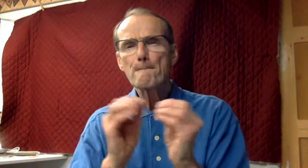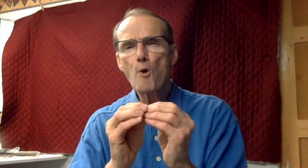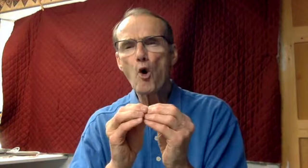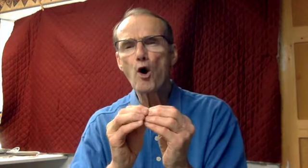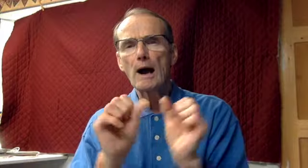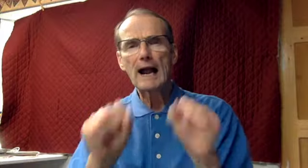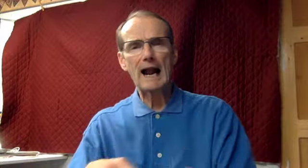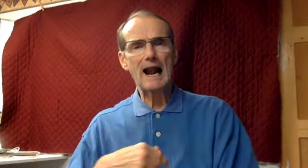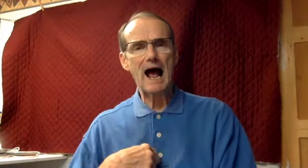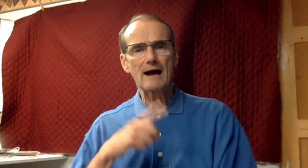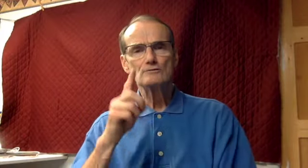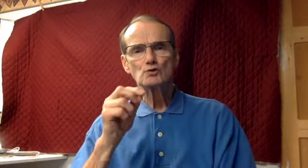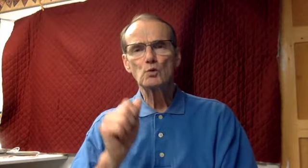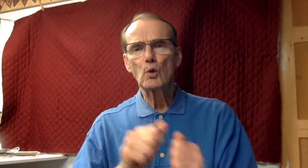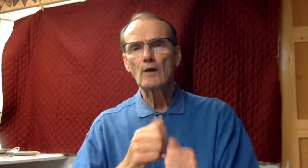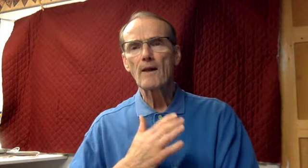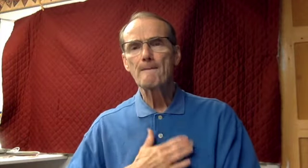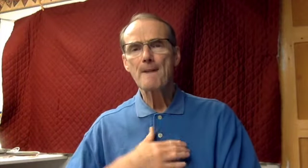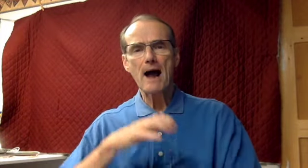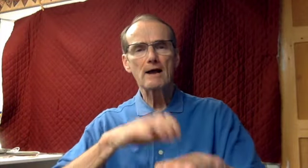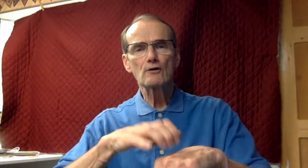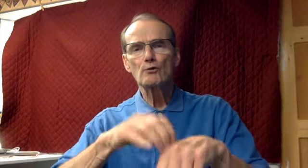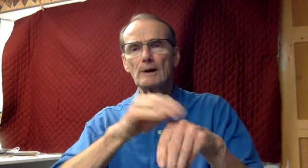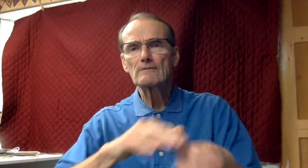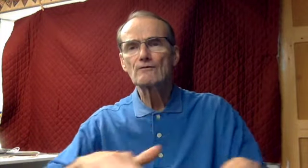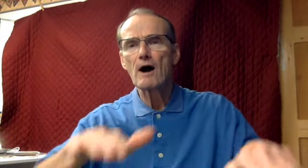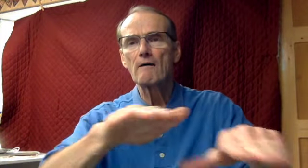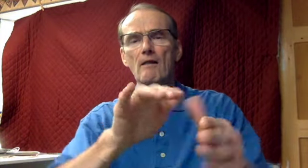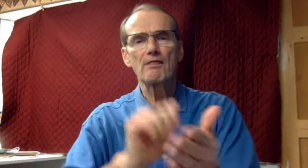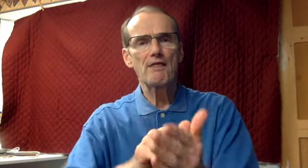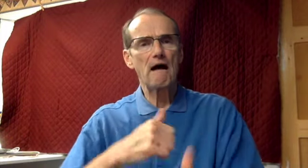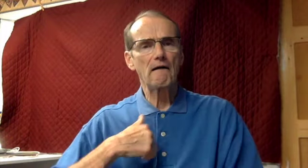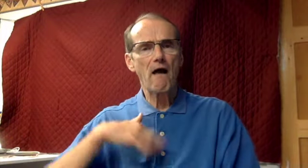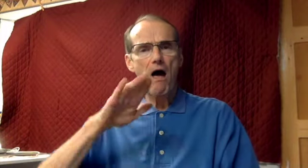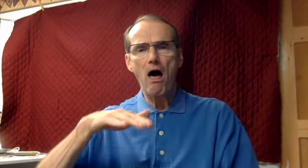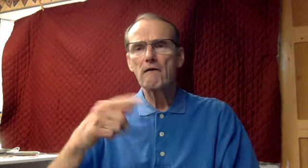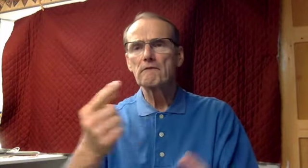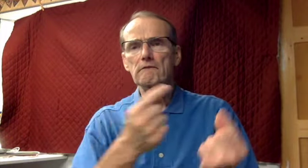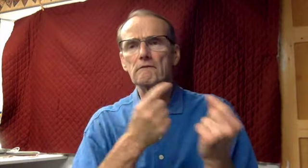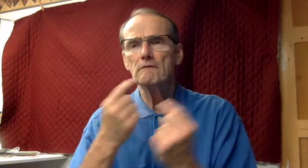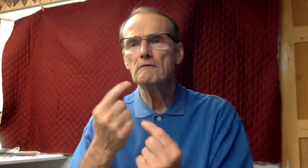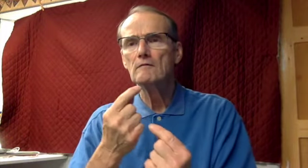what more was there to do for my vineyard that I had not done